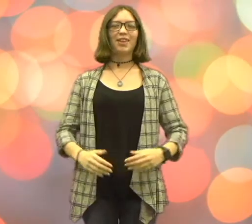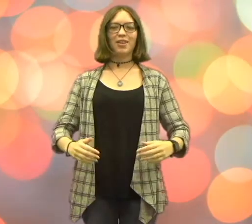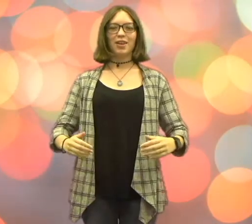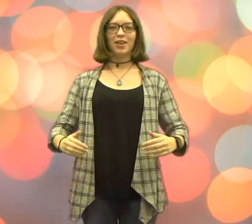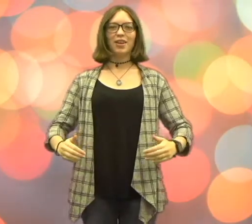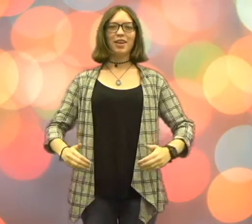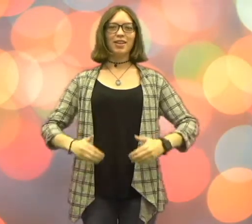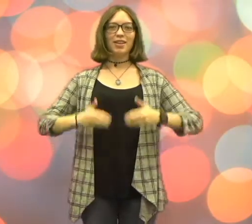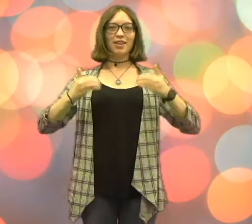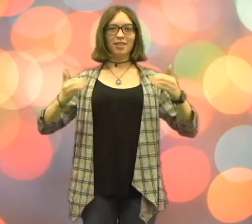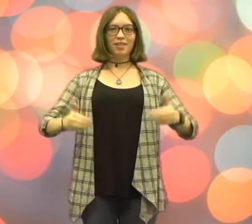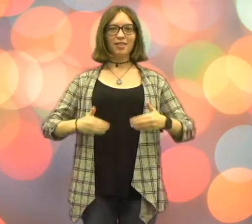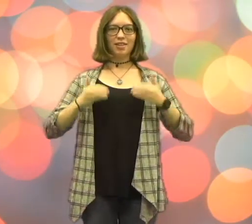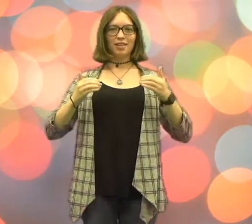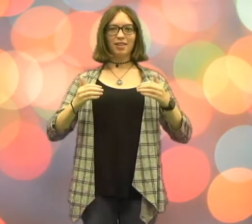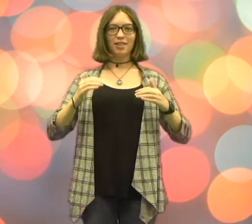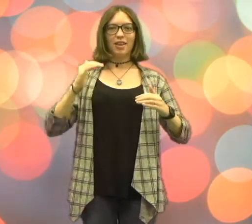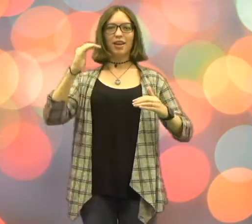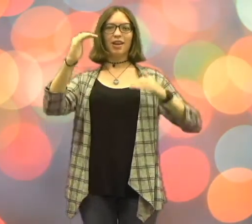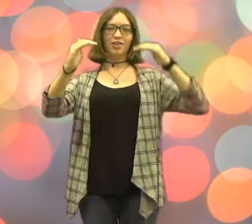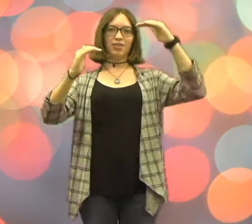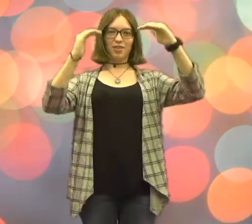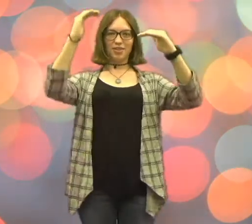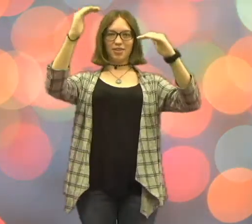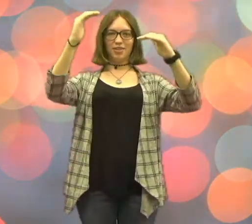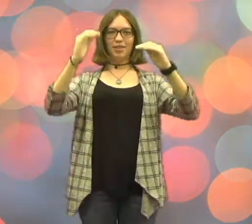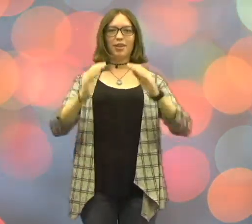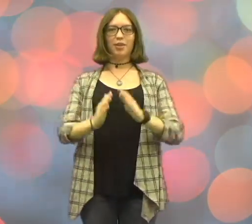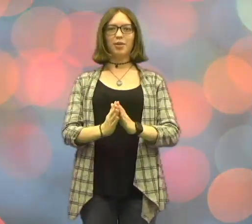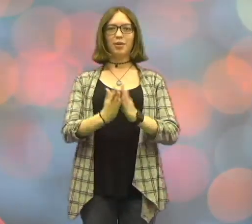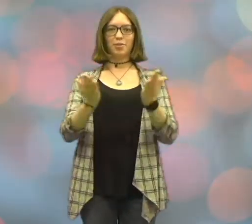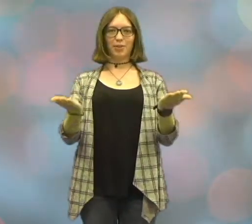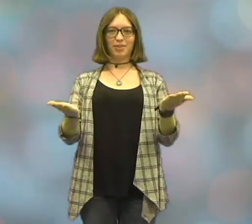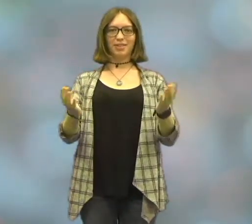Young adult books.